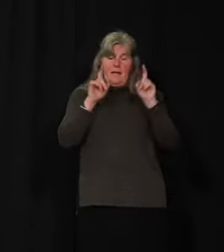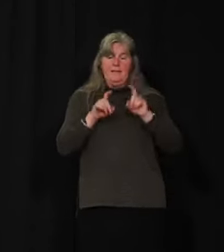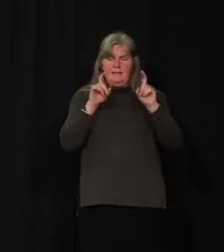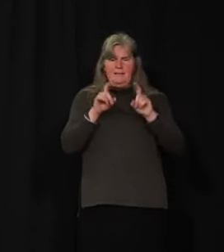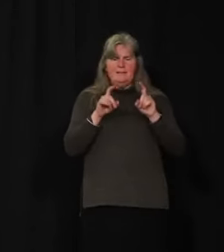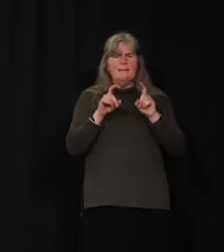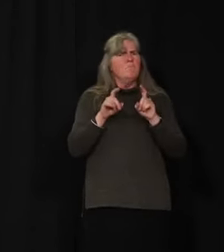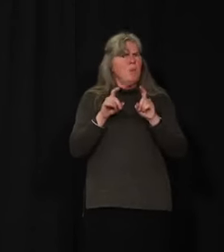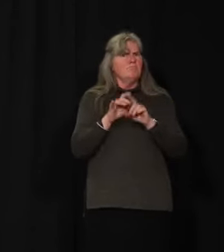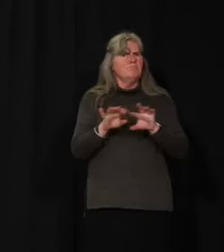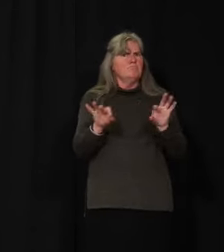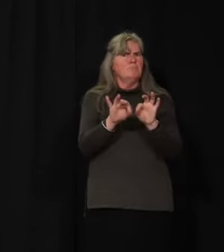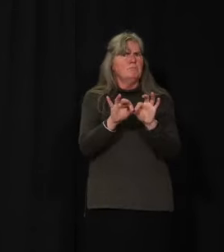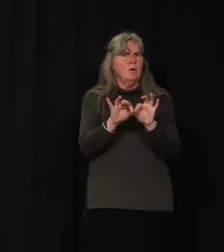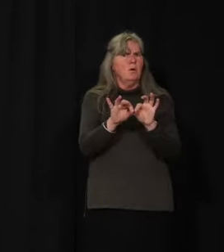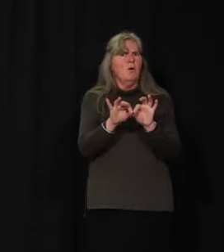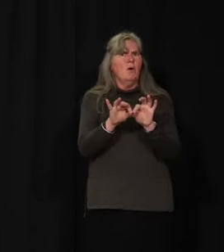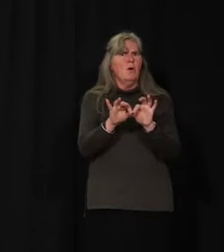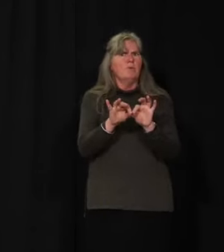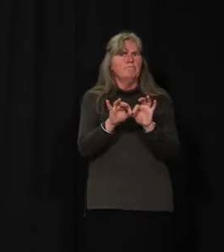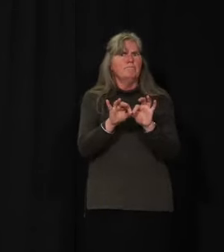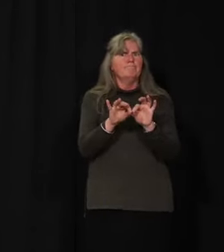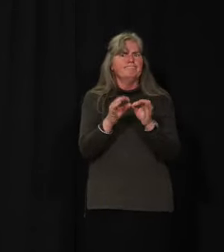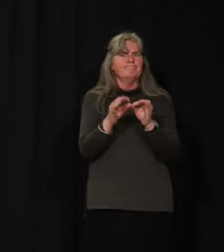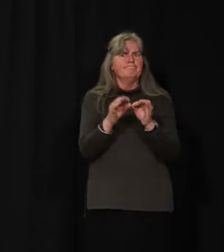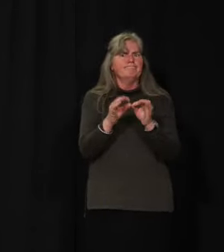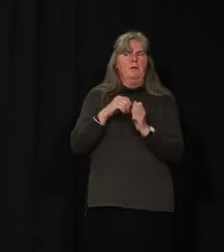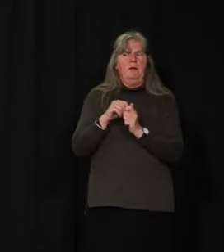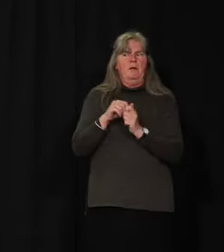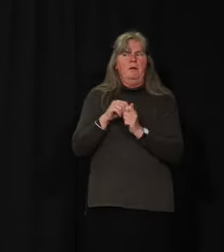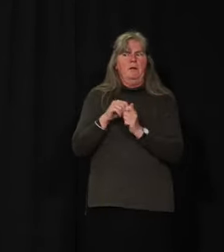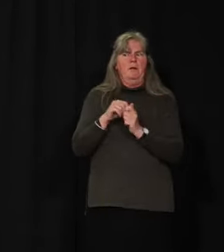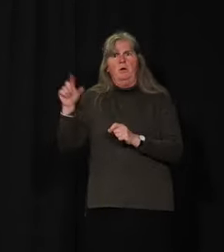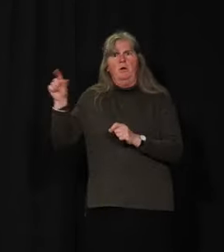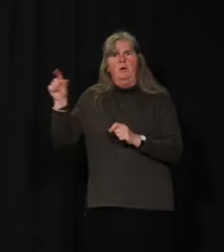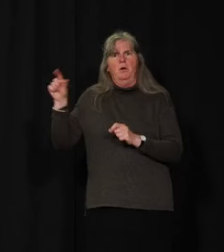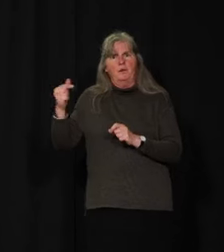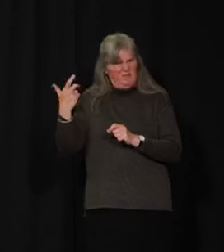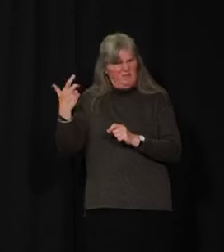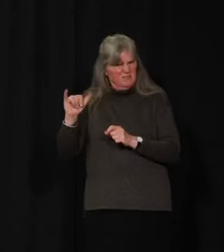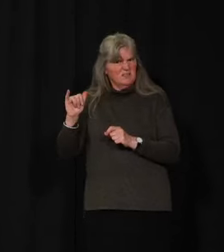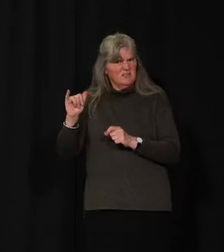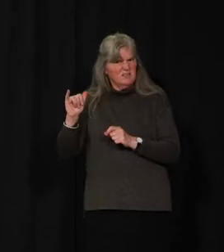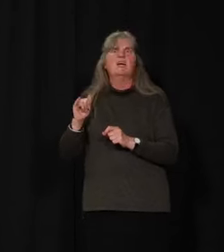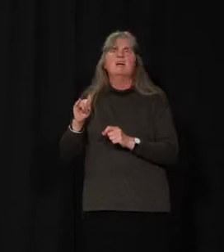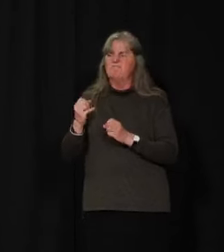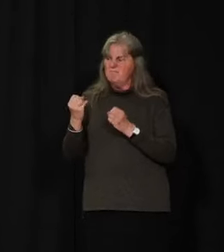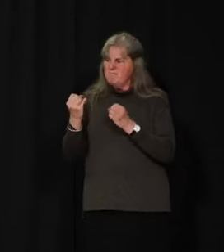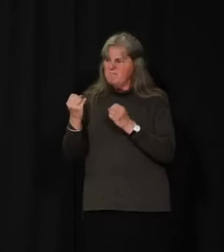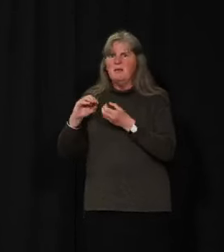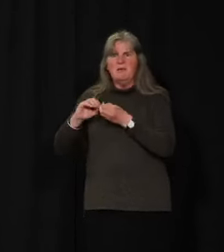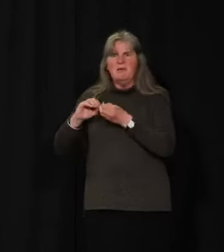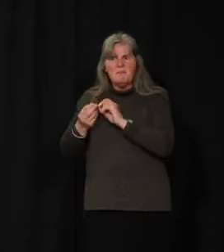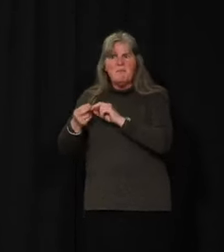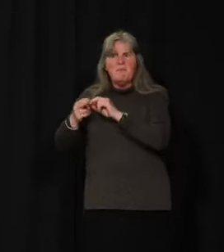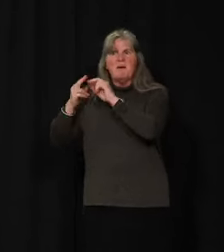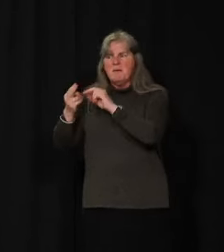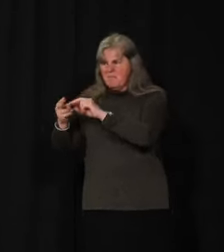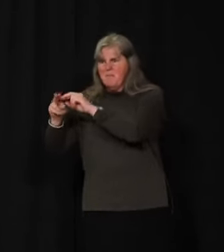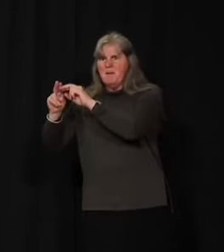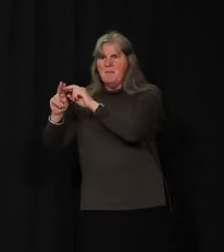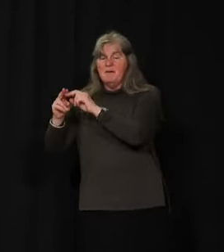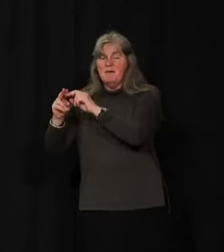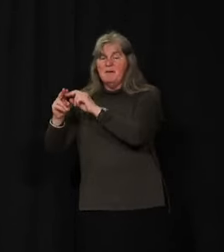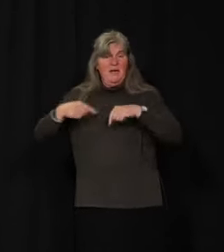a very critical issue in places like Ontario and Quebec, where there still are high cases, high numbers. We're very